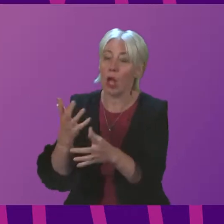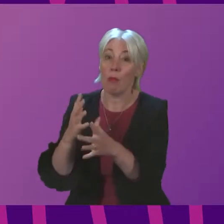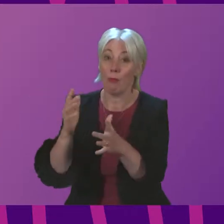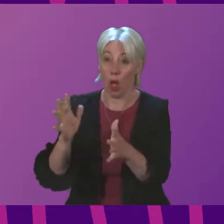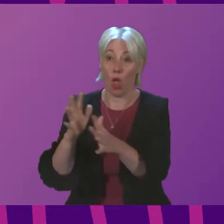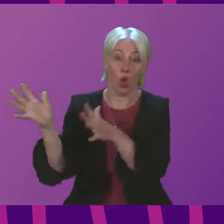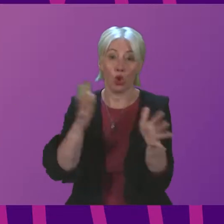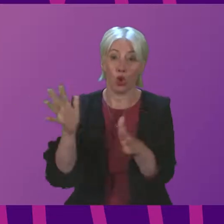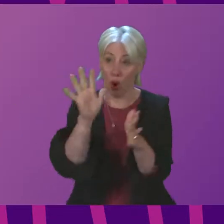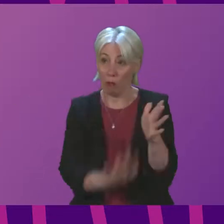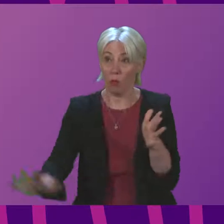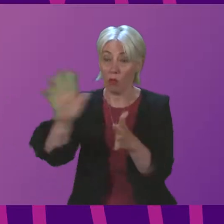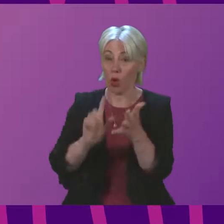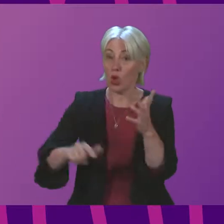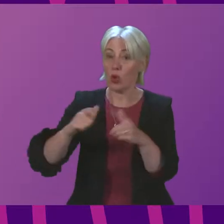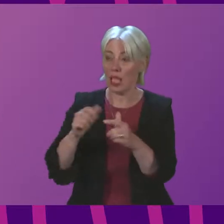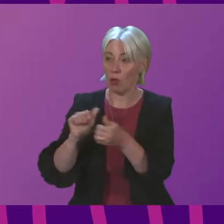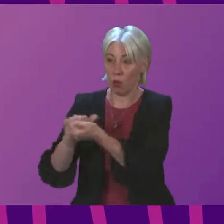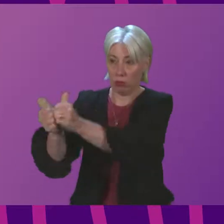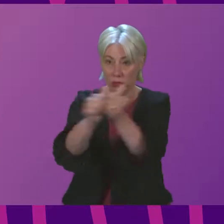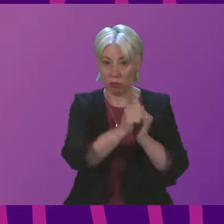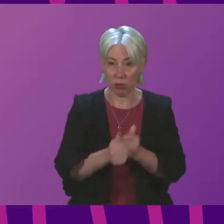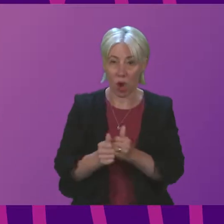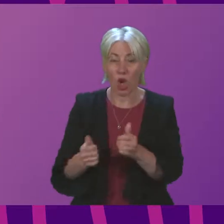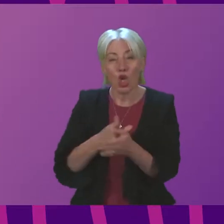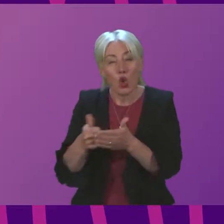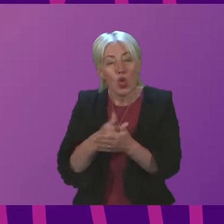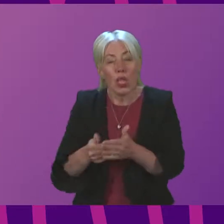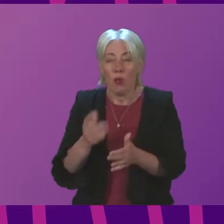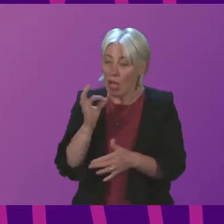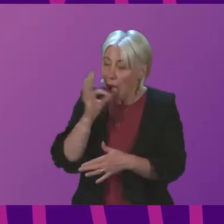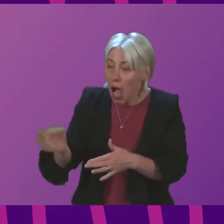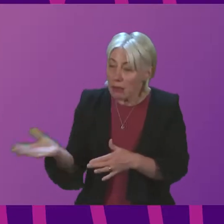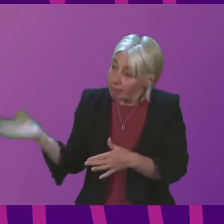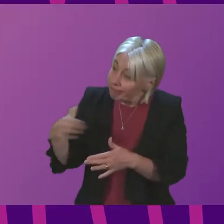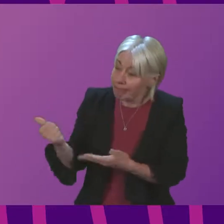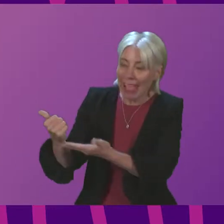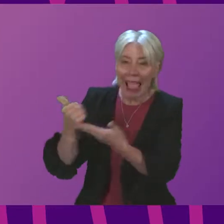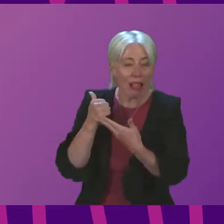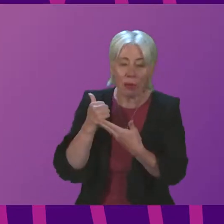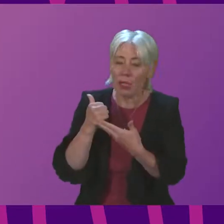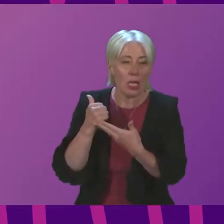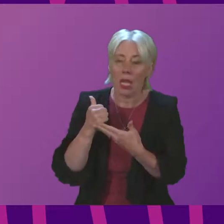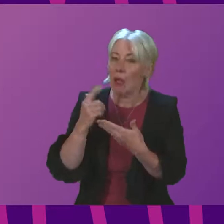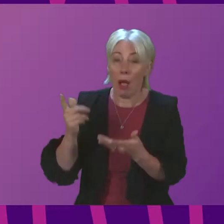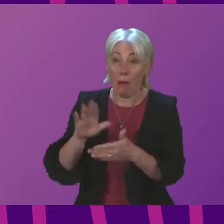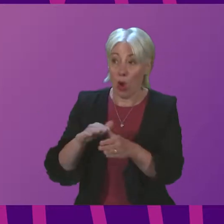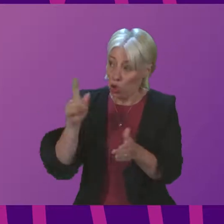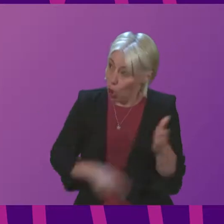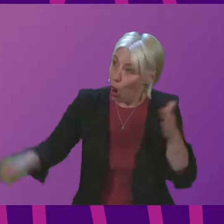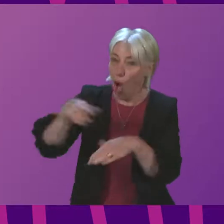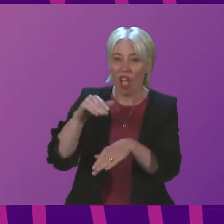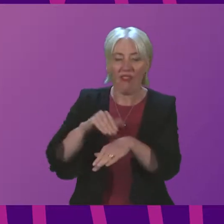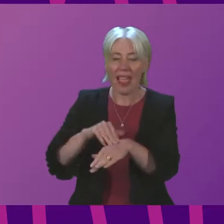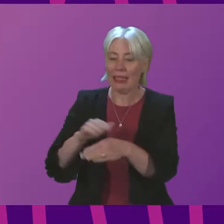the additional resources and mutual aid that can normally be called upon by the power companies has been available later in the incident than